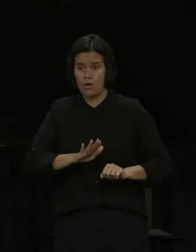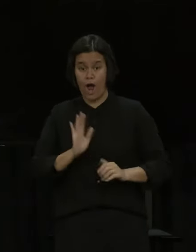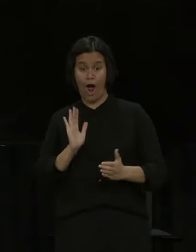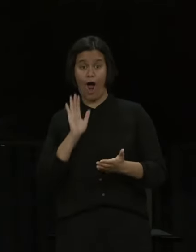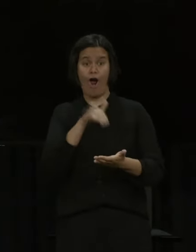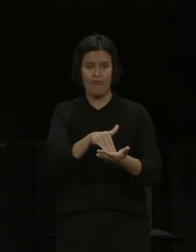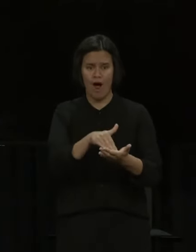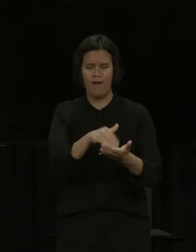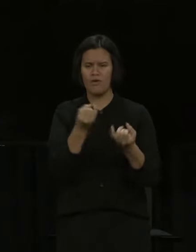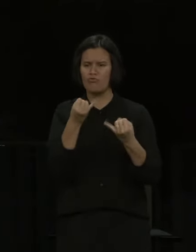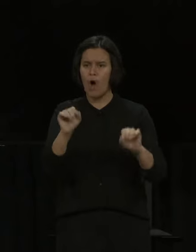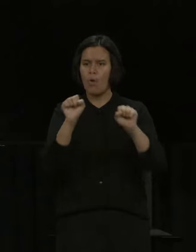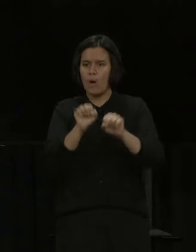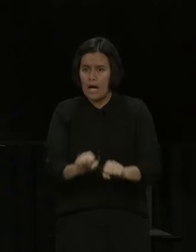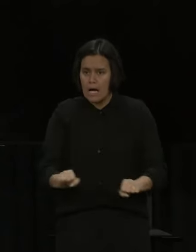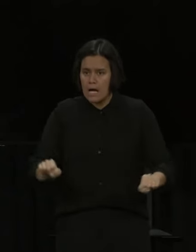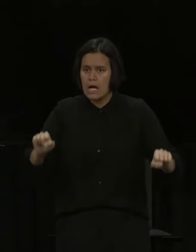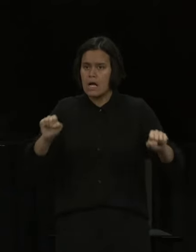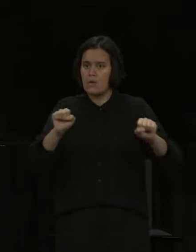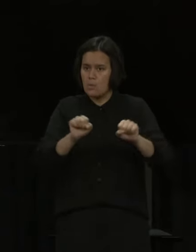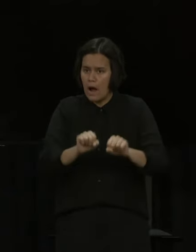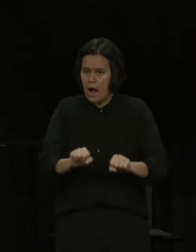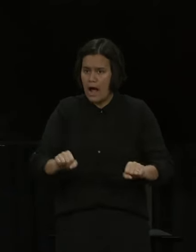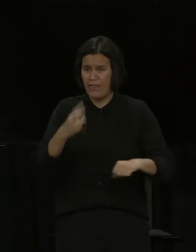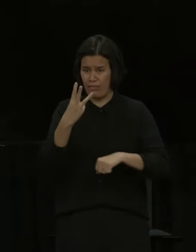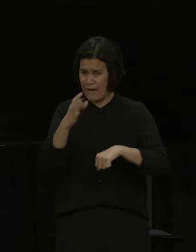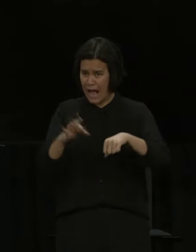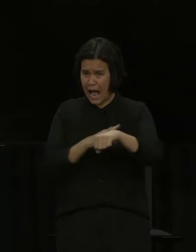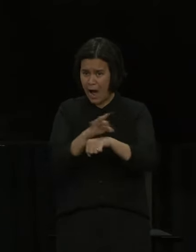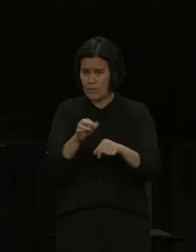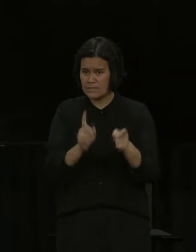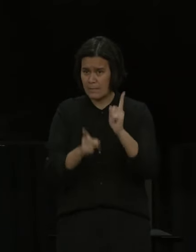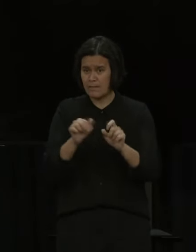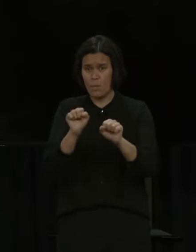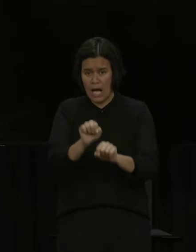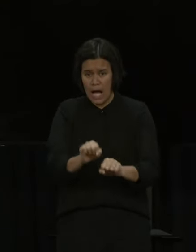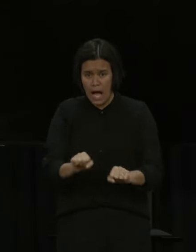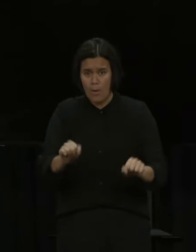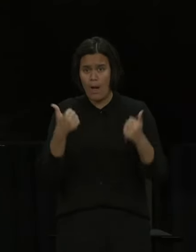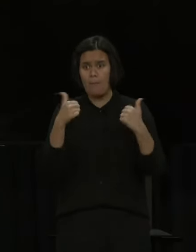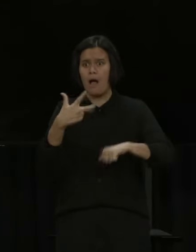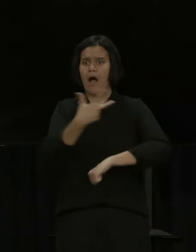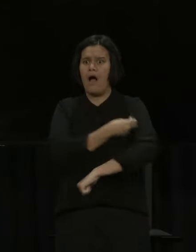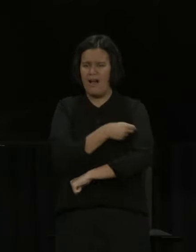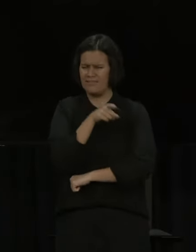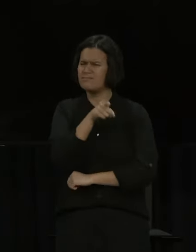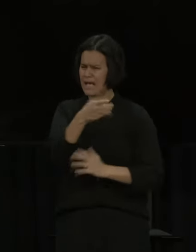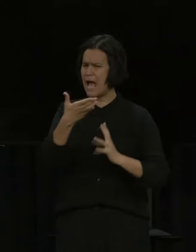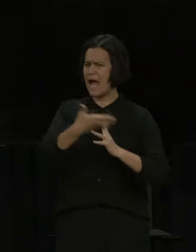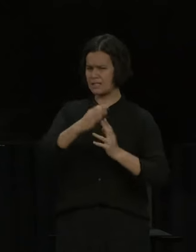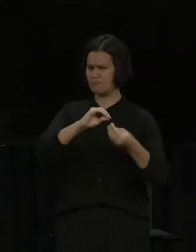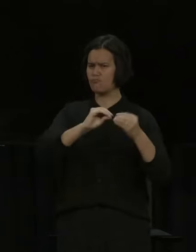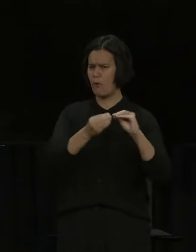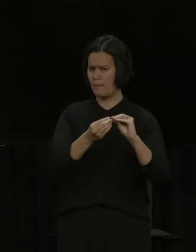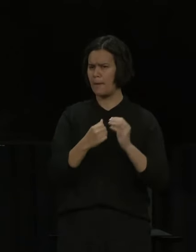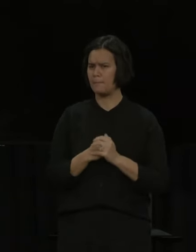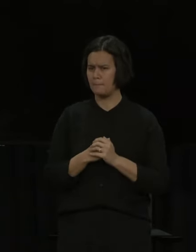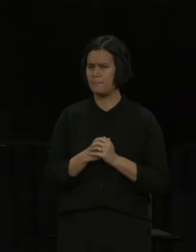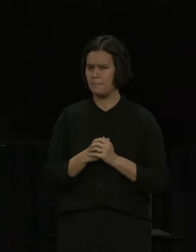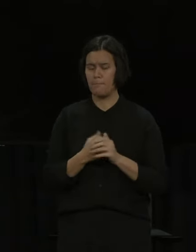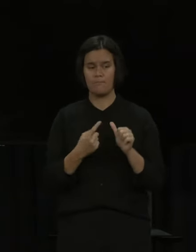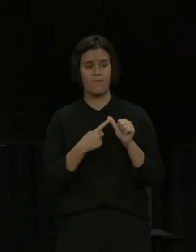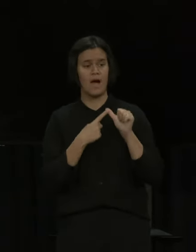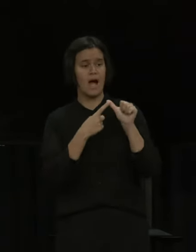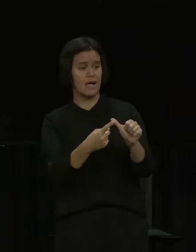those conversations were being had in the villages around Northland? Well I think if you look over the course of the rollout we've been working really